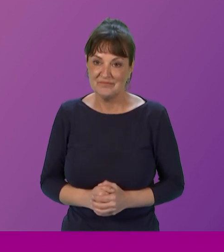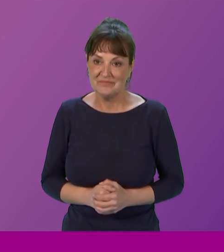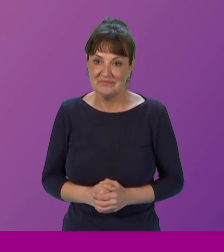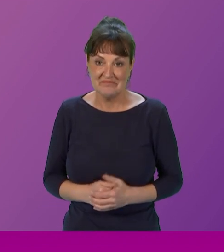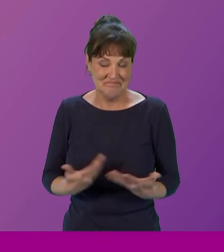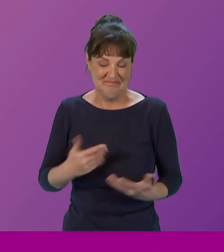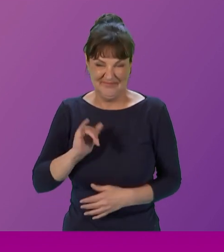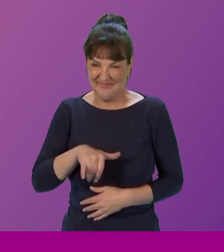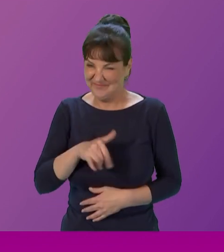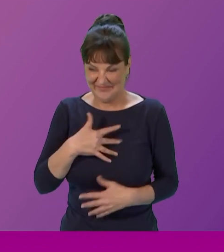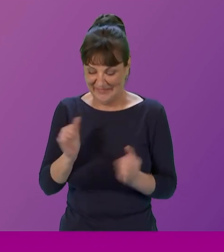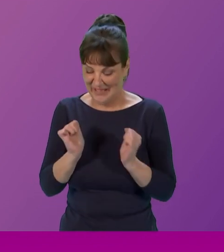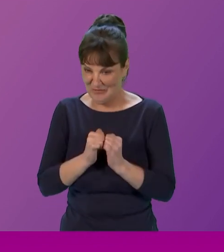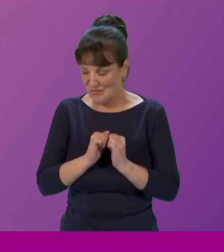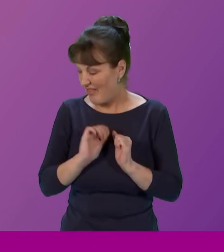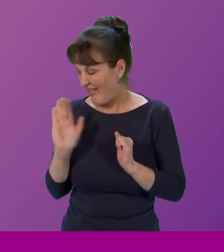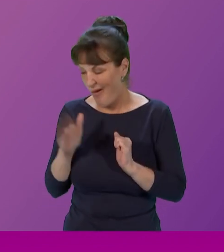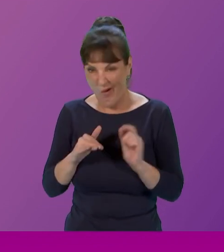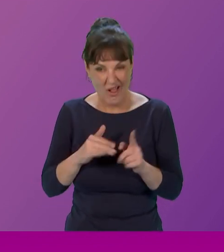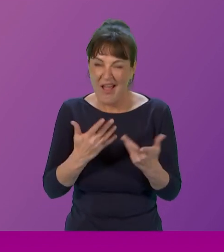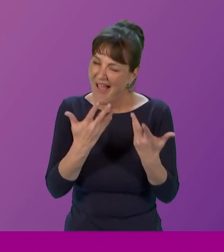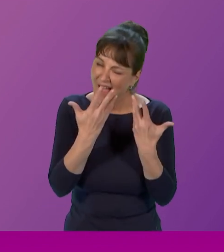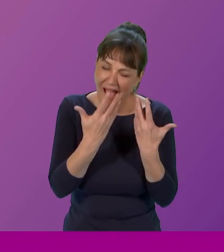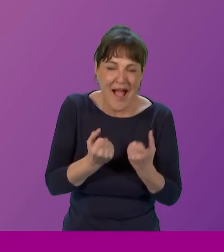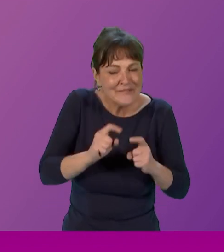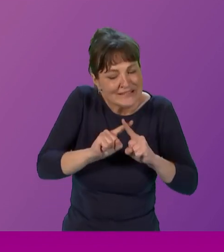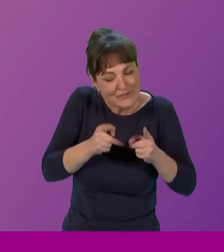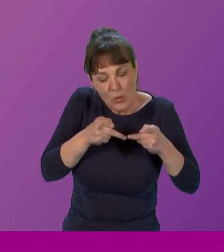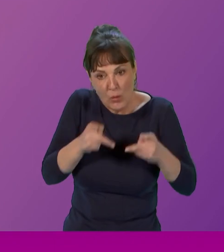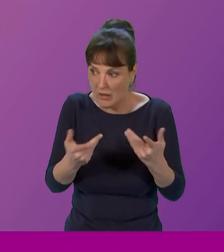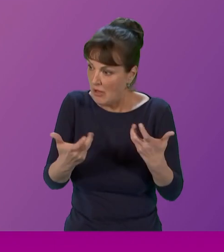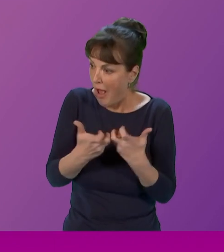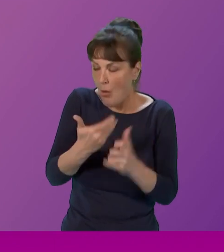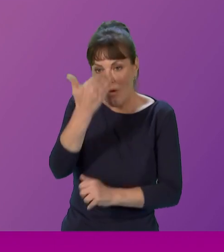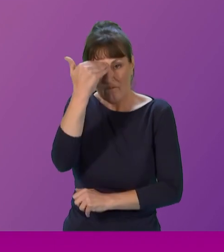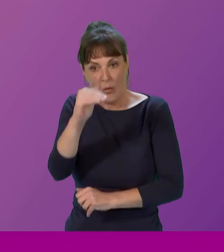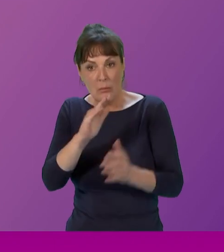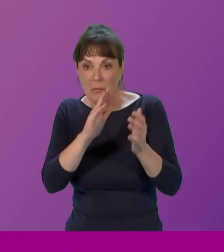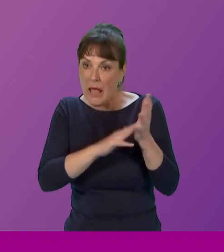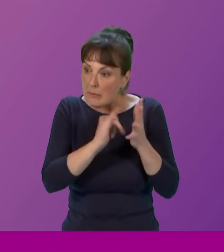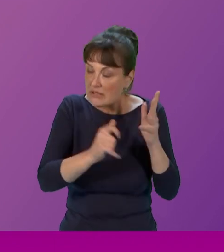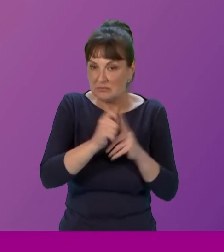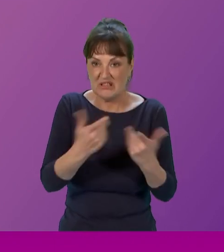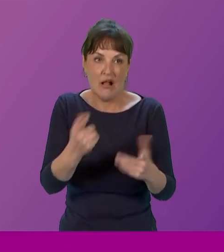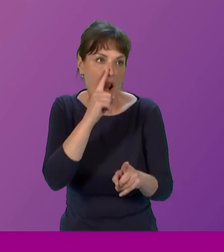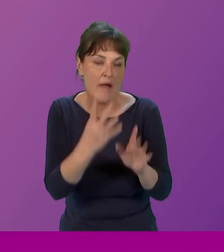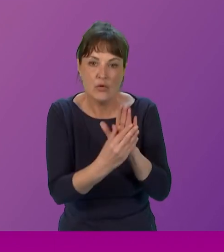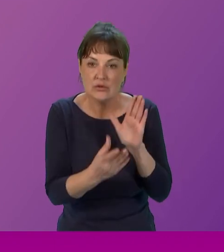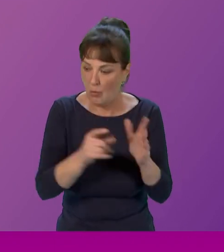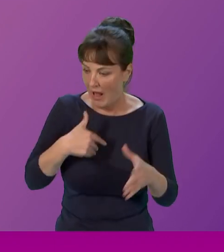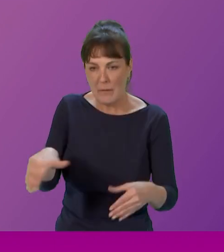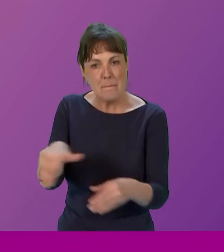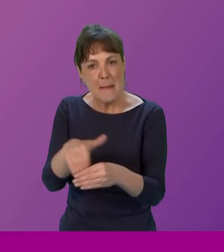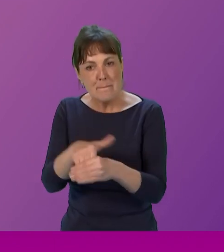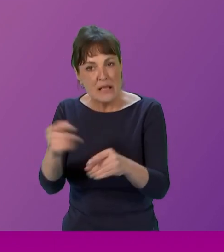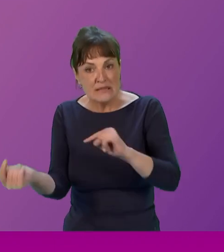said. There are other ways, of course, of informing MSPs. We've got things like members debates. So if you can get an MSP